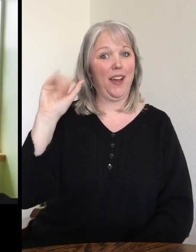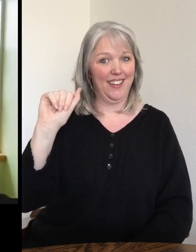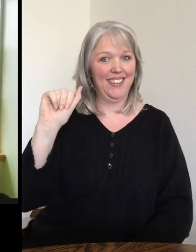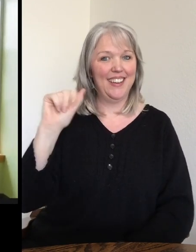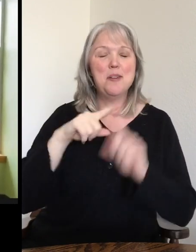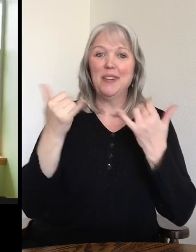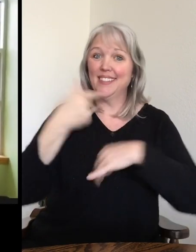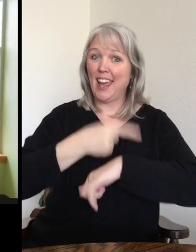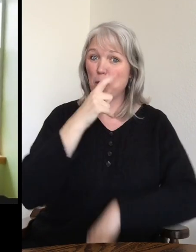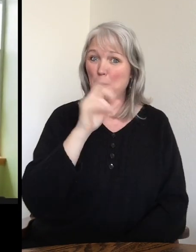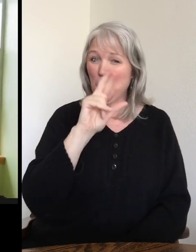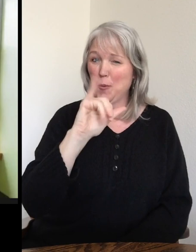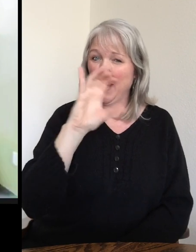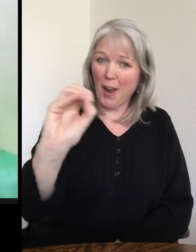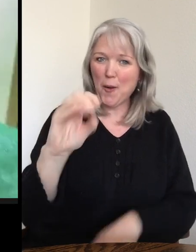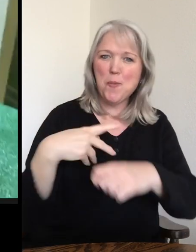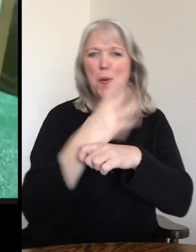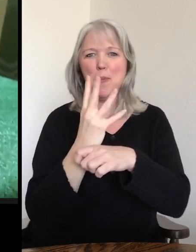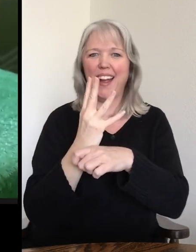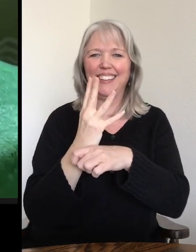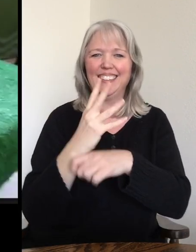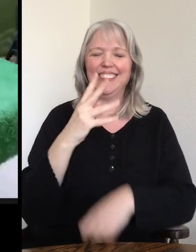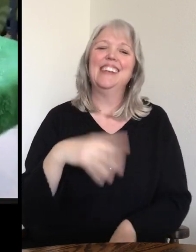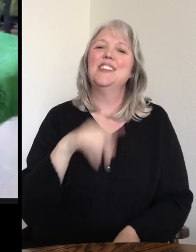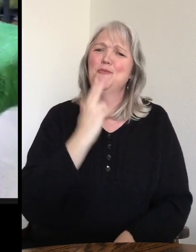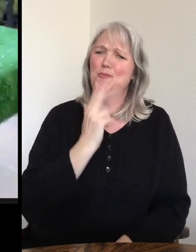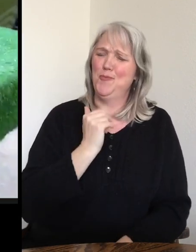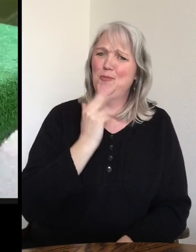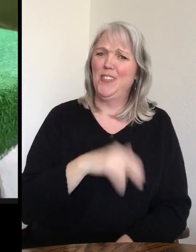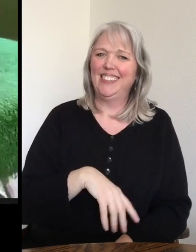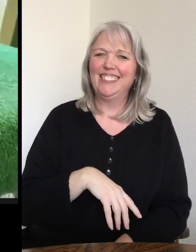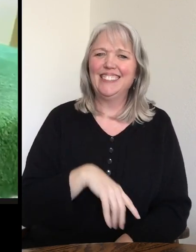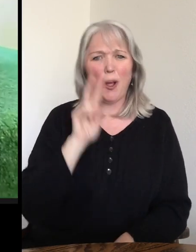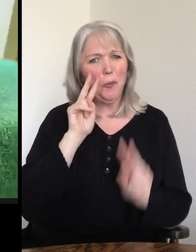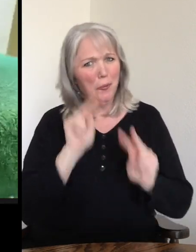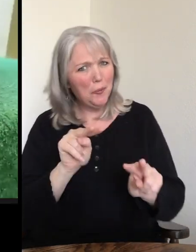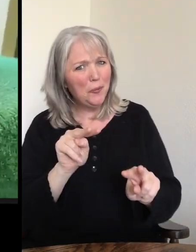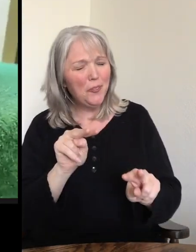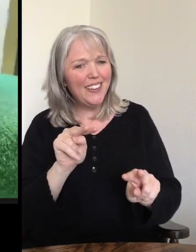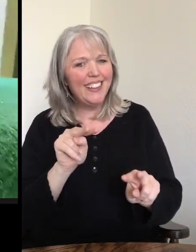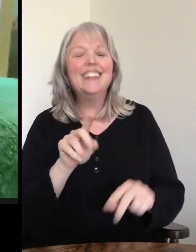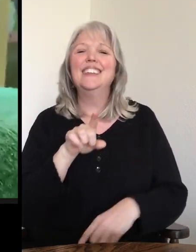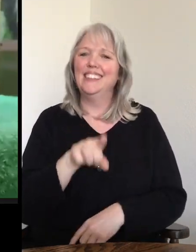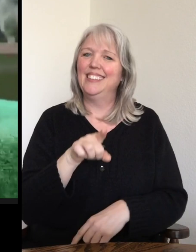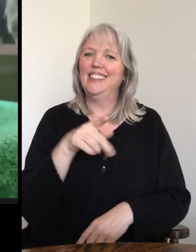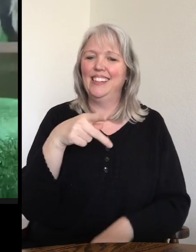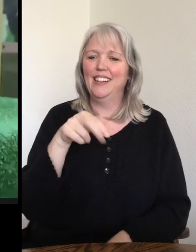Fiona is Rico the porcupine. He's pretty darn cute. So check him out. He is a prehensile